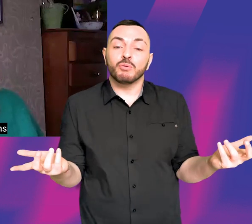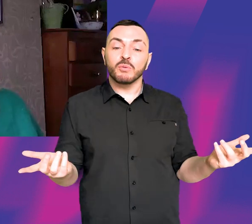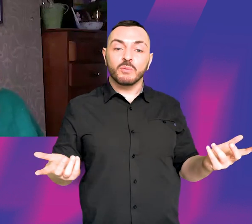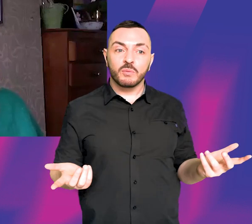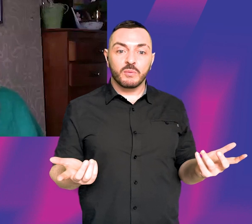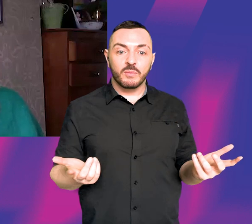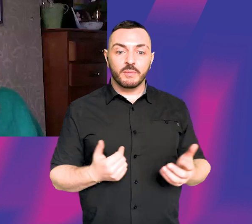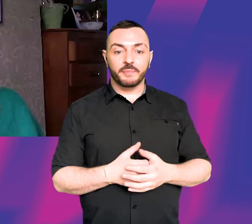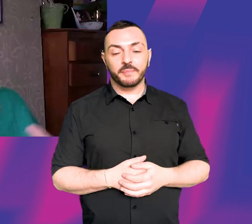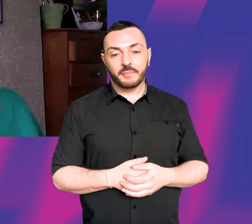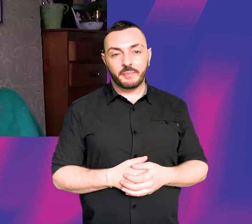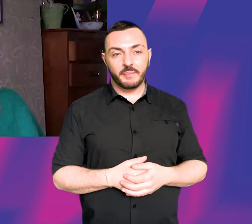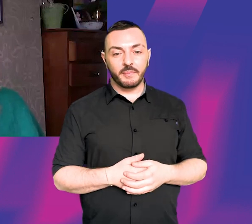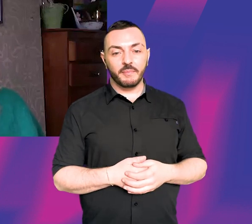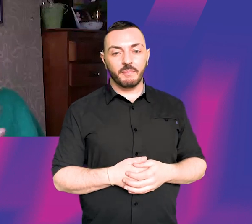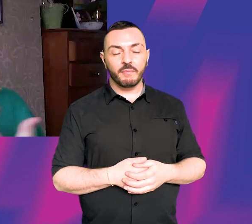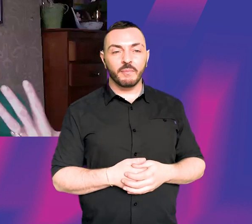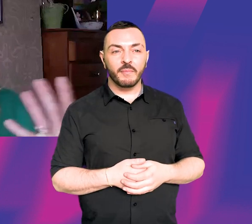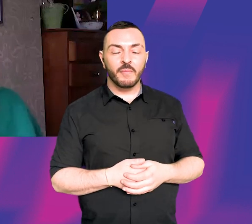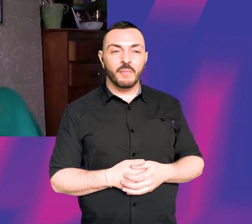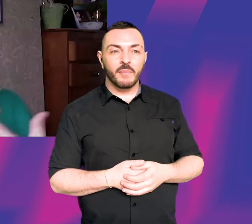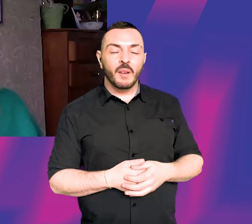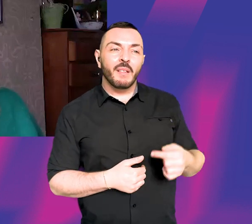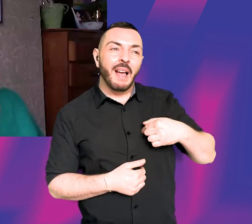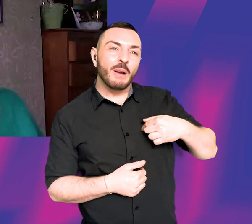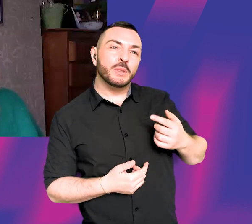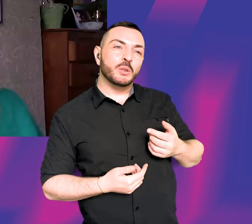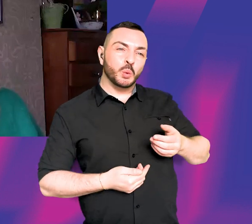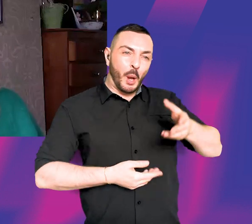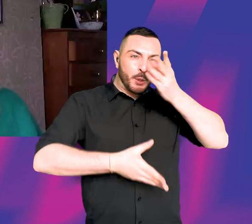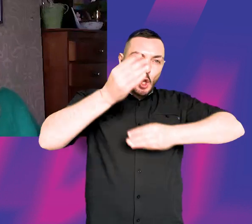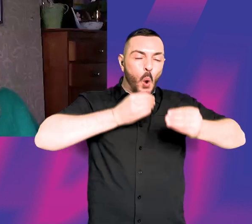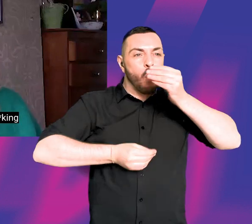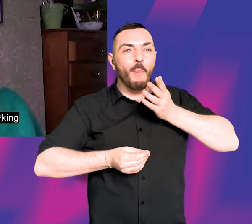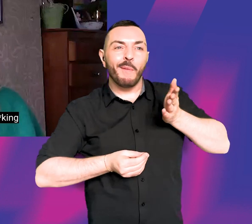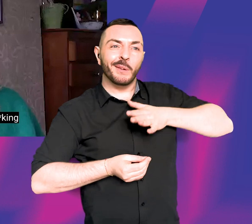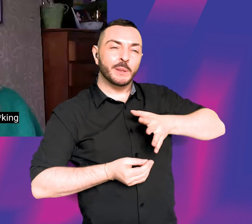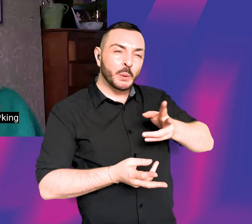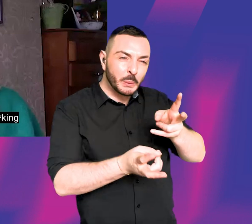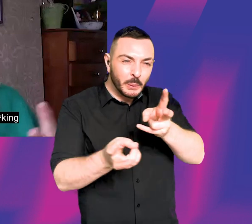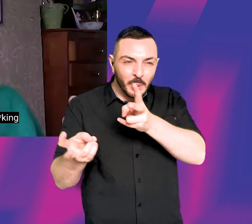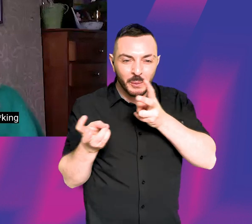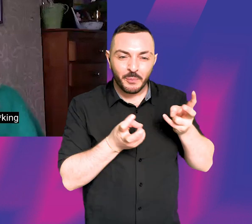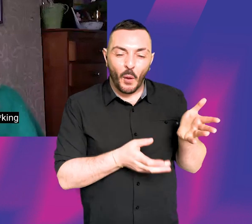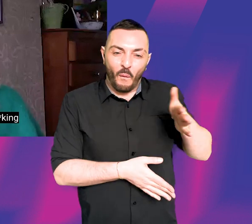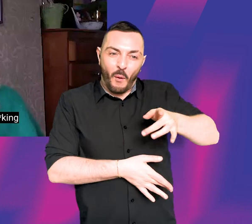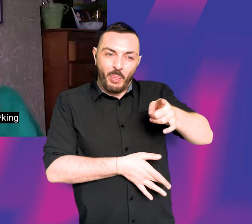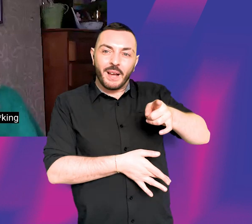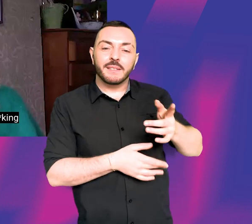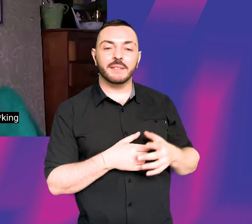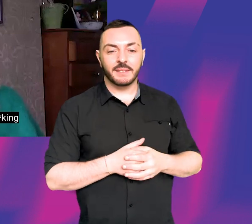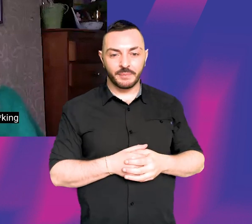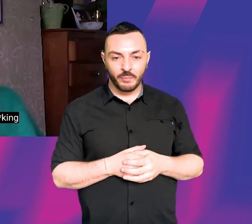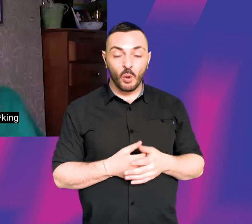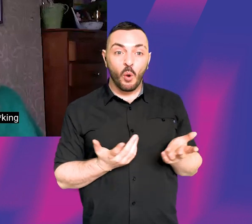in terms of really like what kind of thing I was absorbing. Um, so, you know, I was taken to